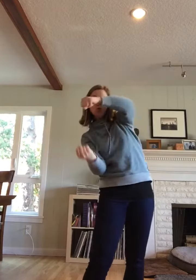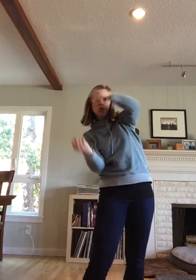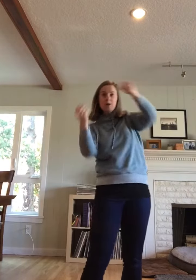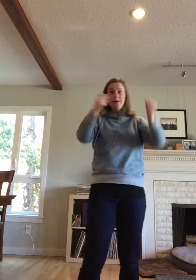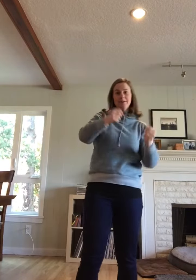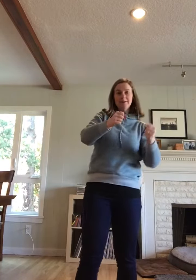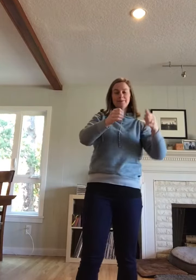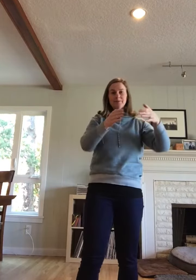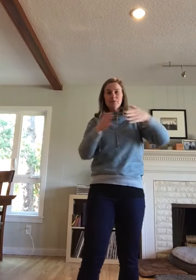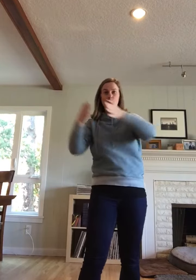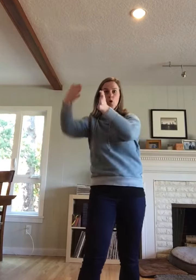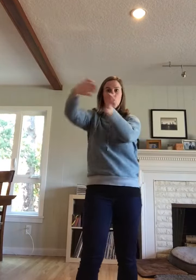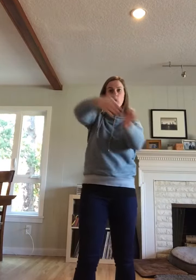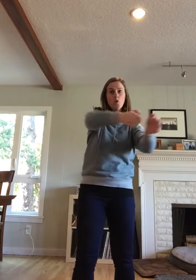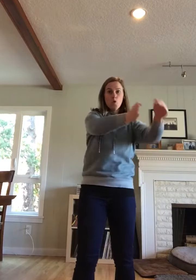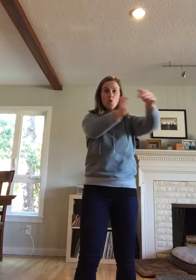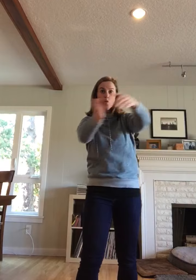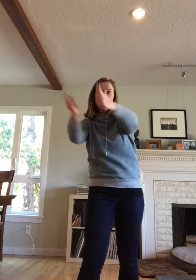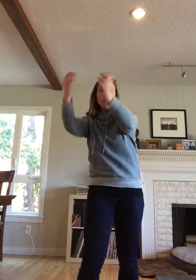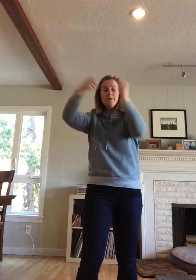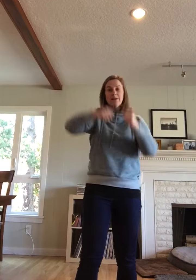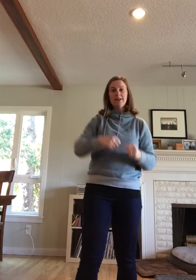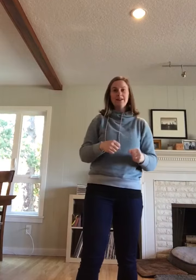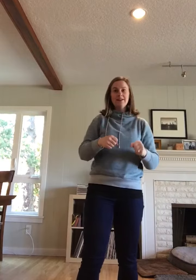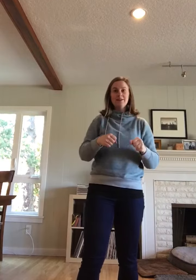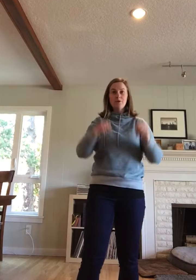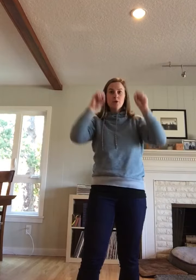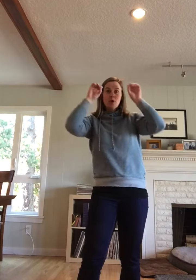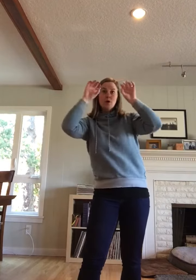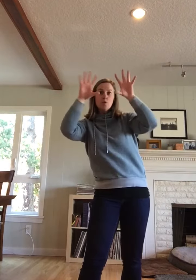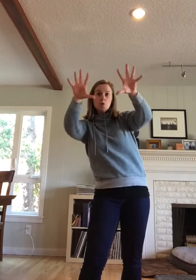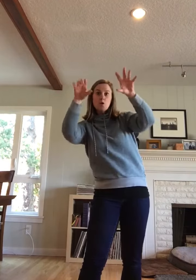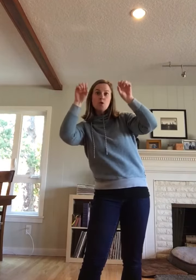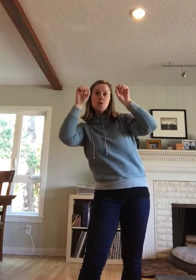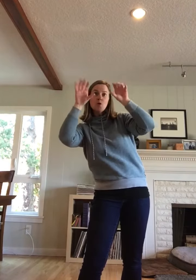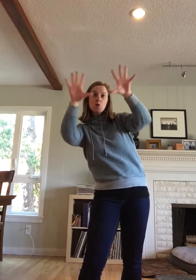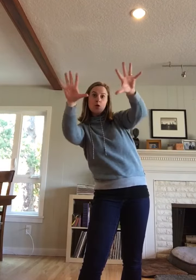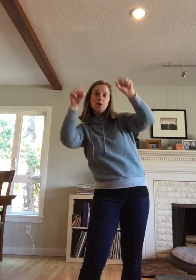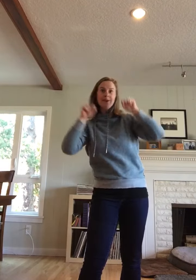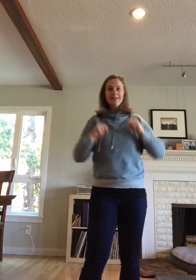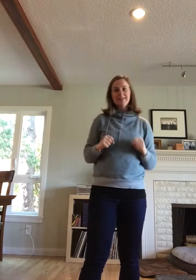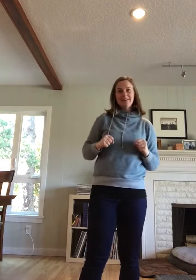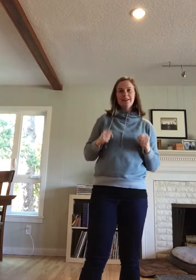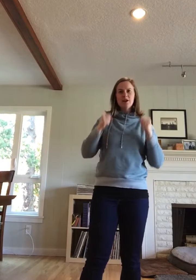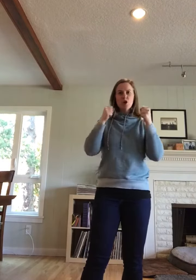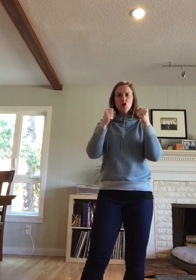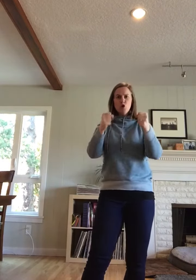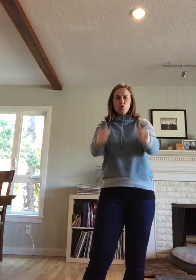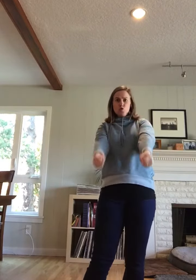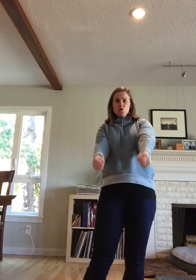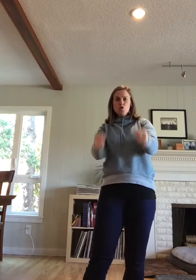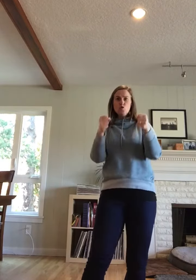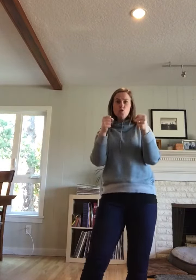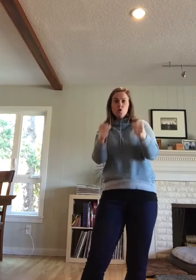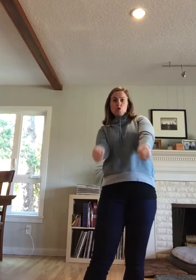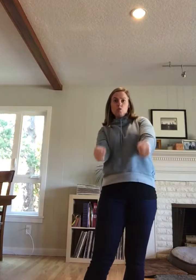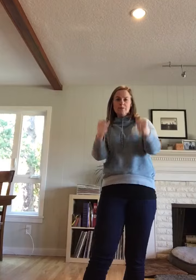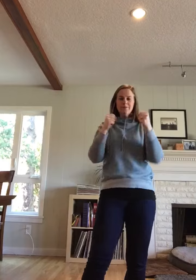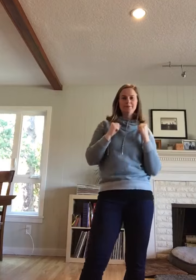And the world goes past. And the lights go flash. And I step on the gas. I step